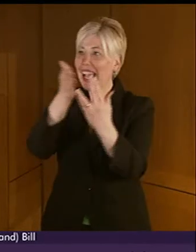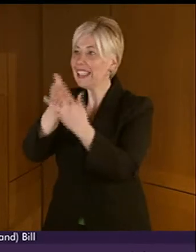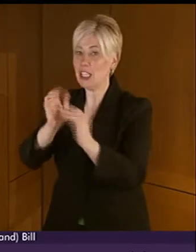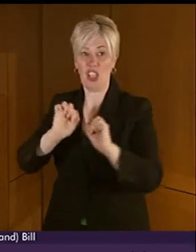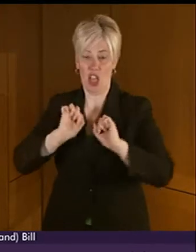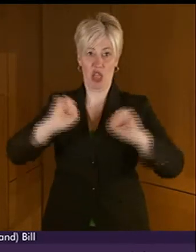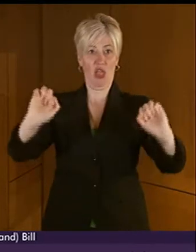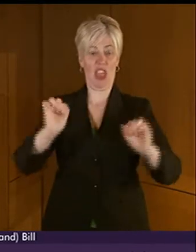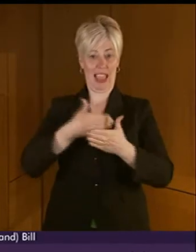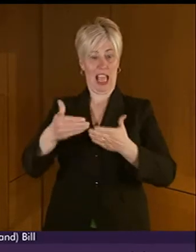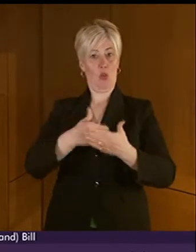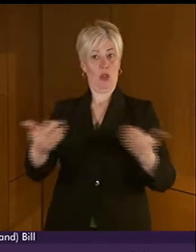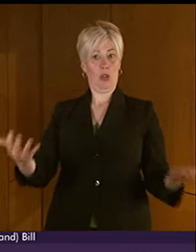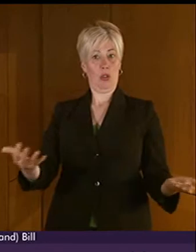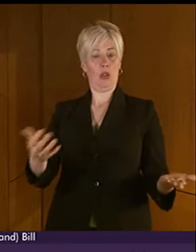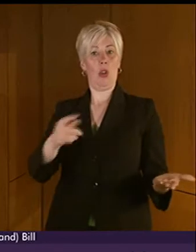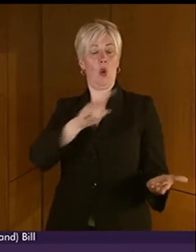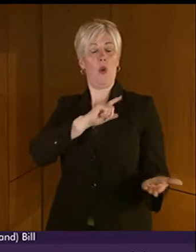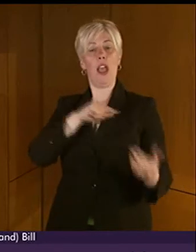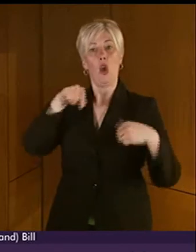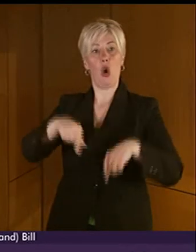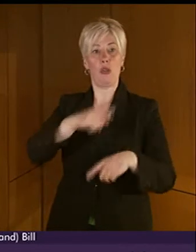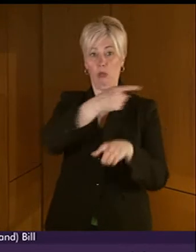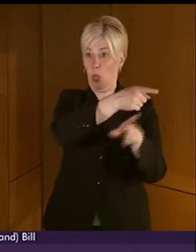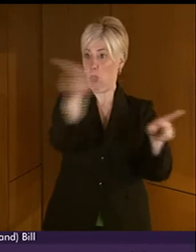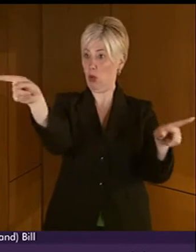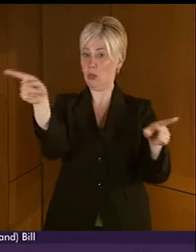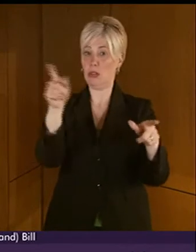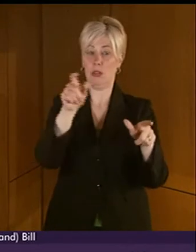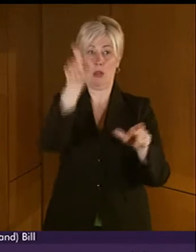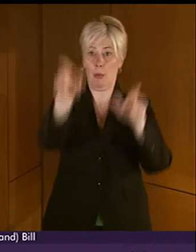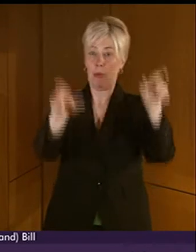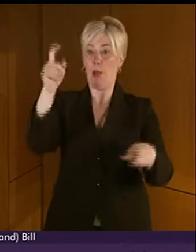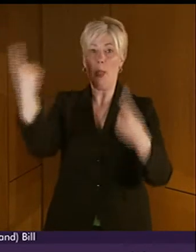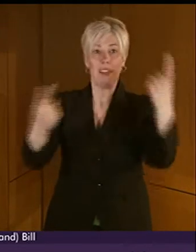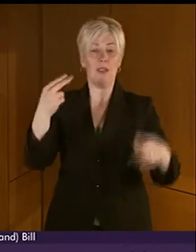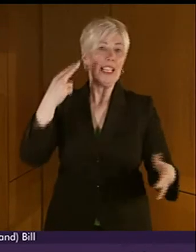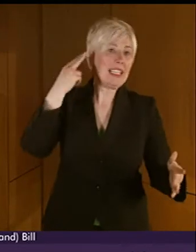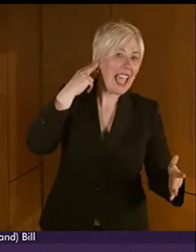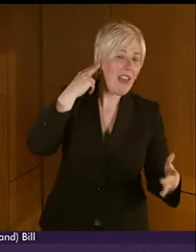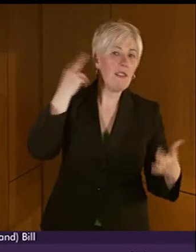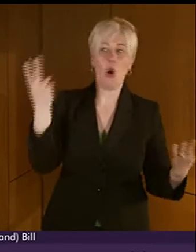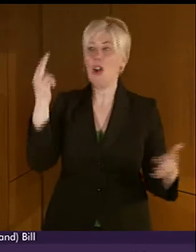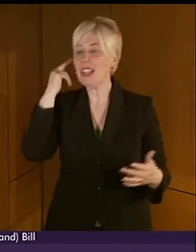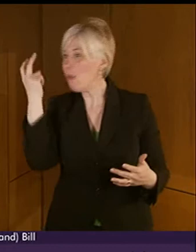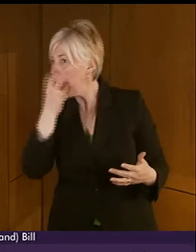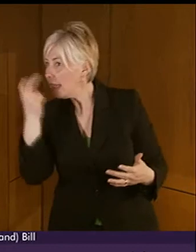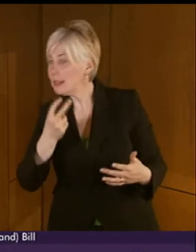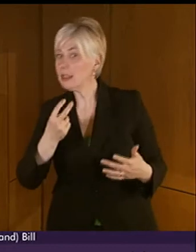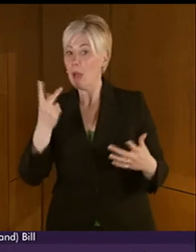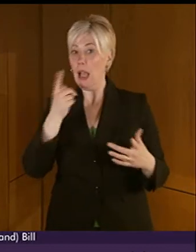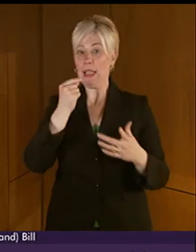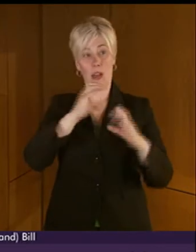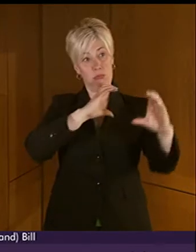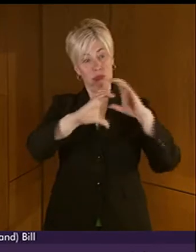language, because the professional delivering that service was deaf or deafblind themselves. That's why educational